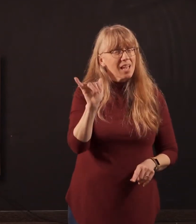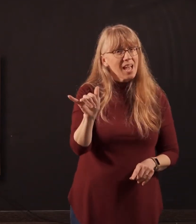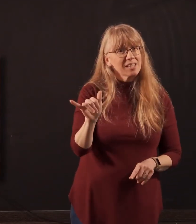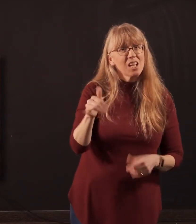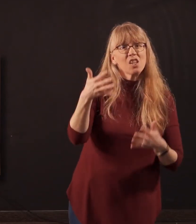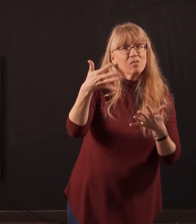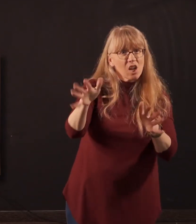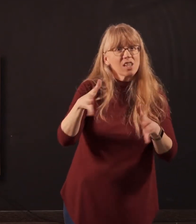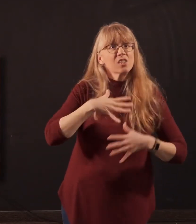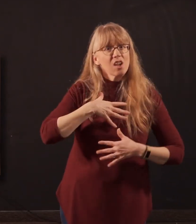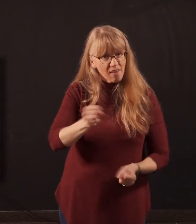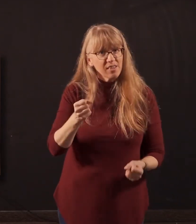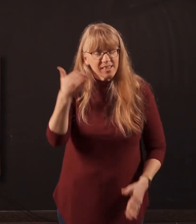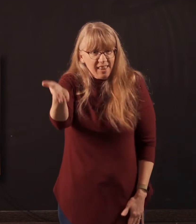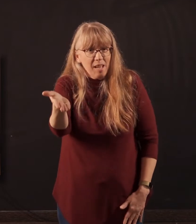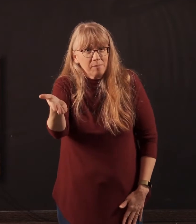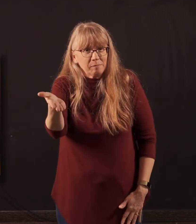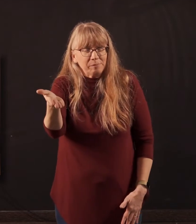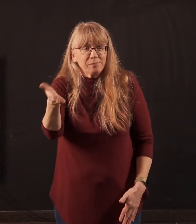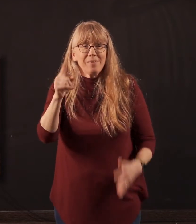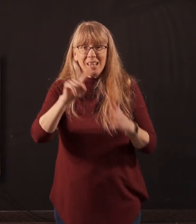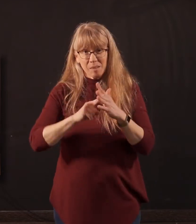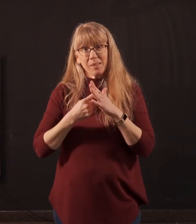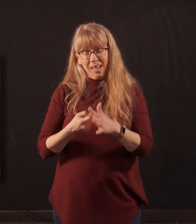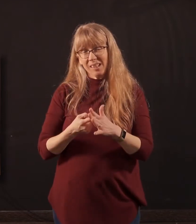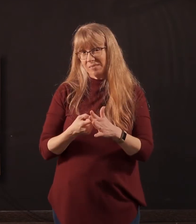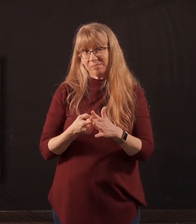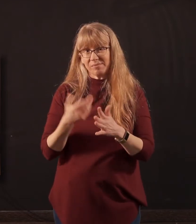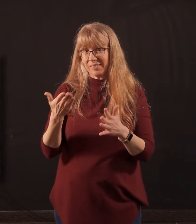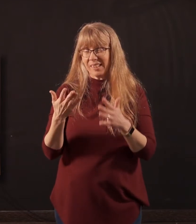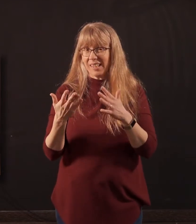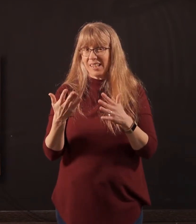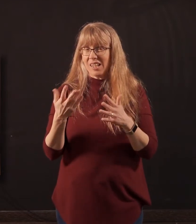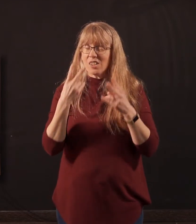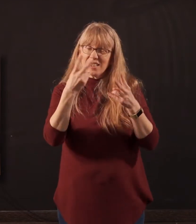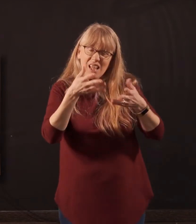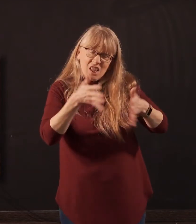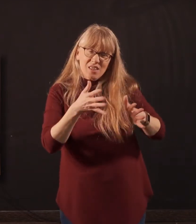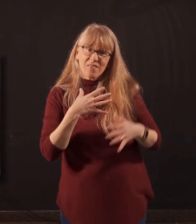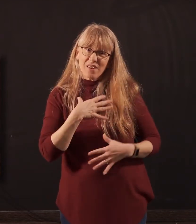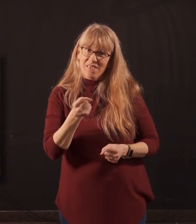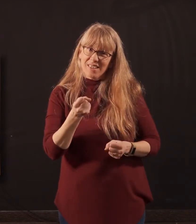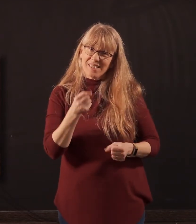lost confidence in them. And it's actually beginning to see a loss of confidence in yourself.